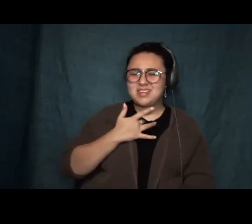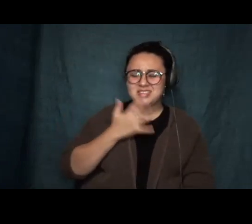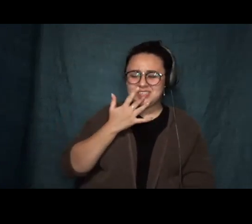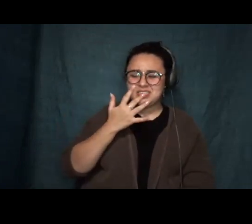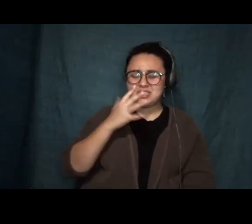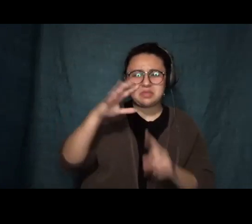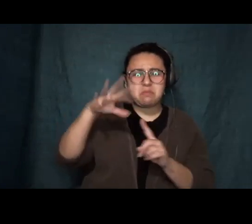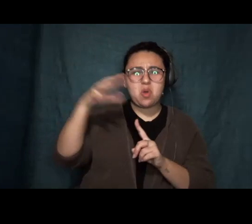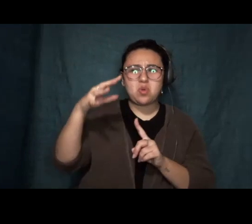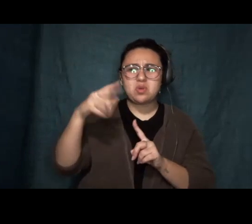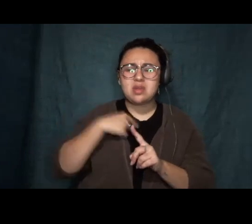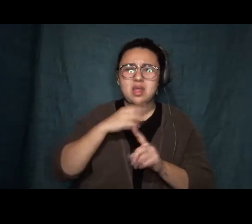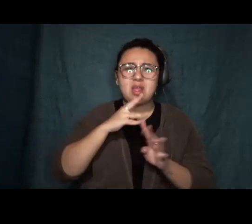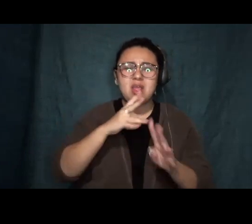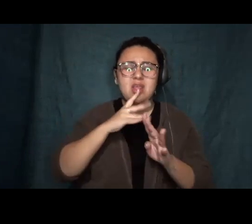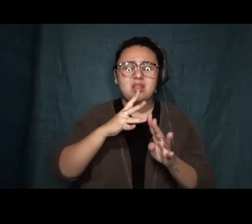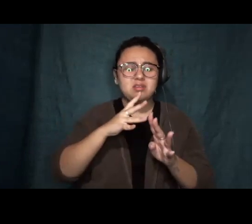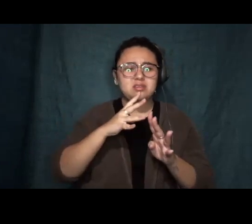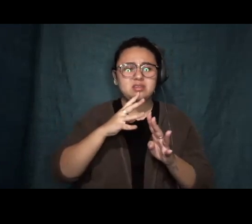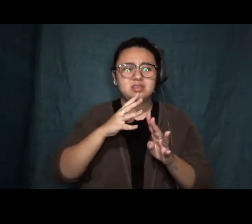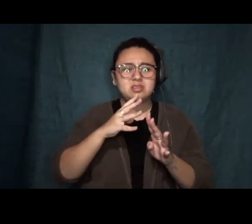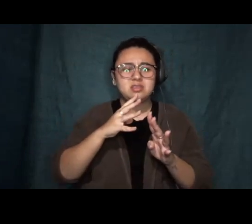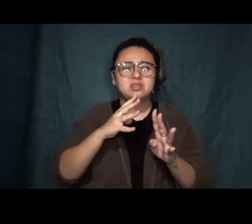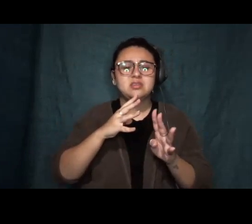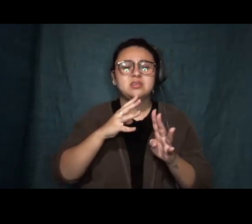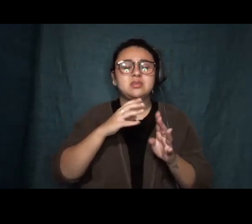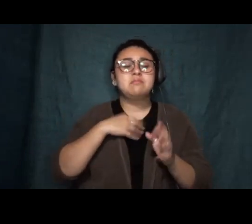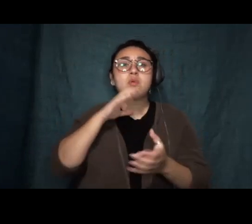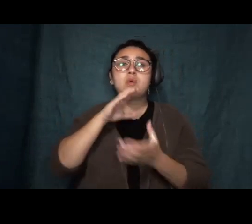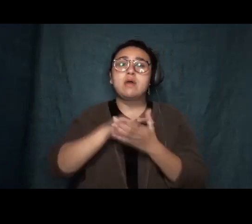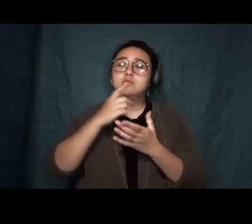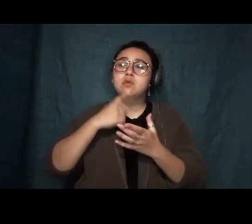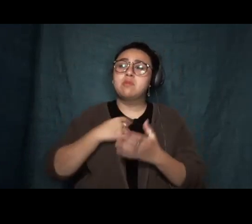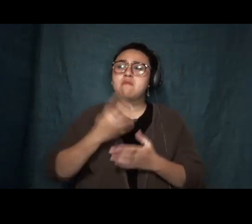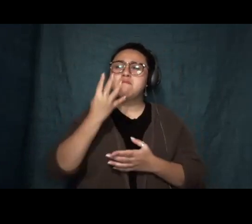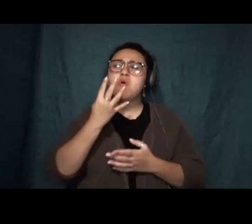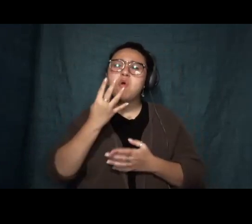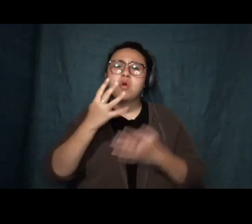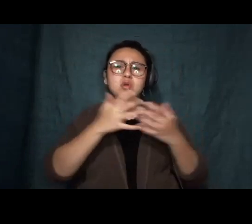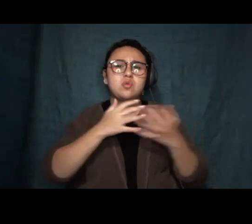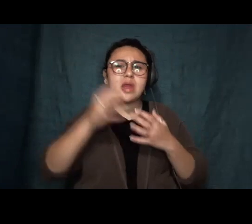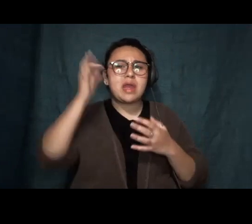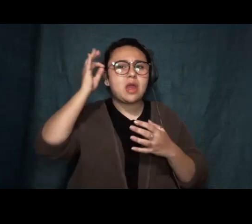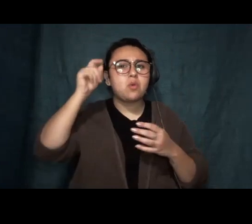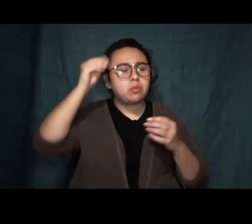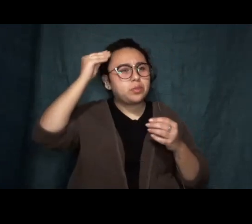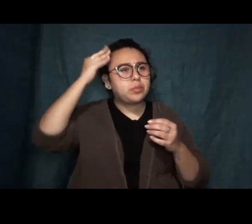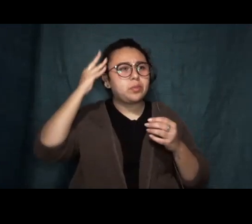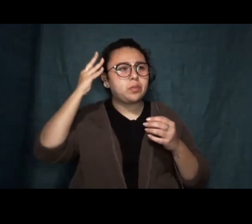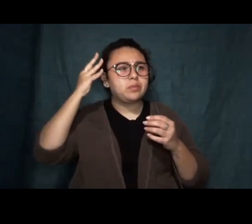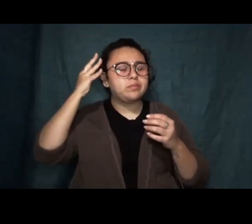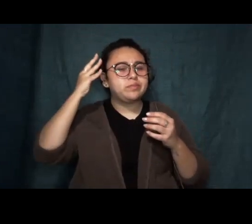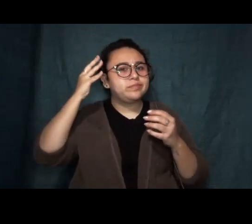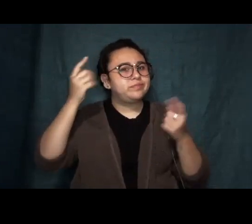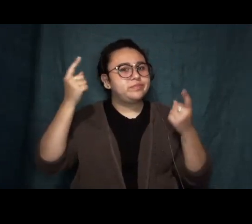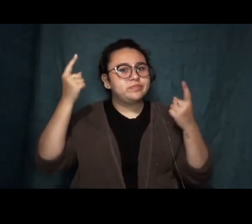hairs in four years is what my wife told me about, not necessarily what she counted curling from my